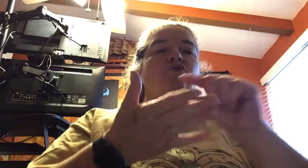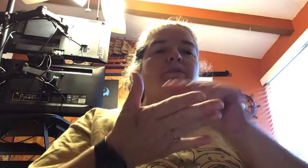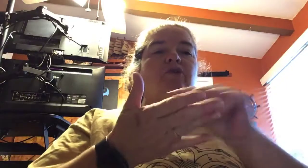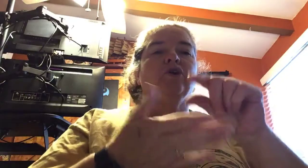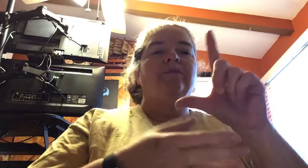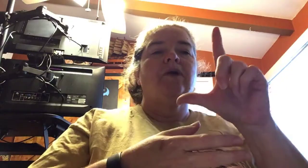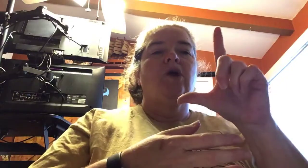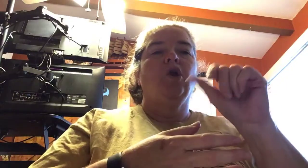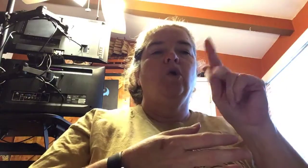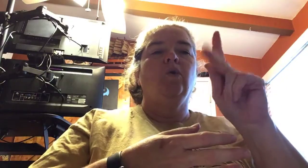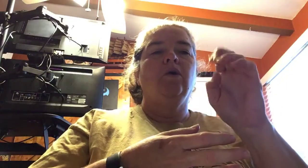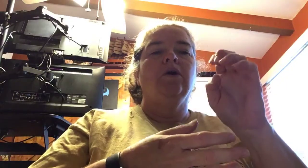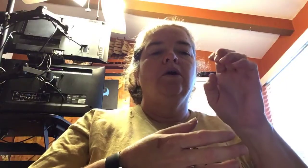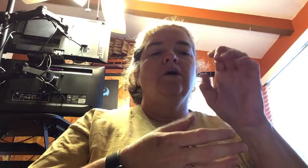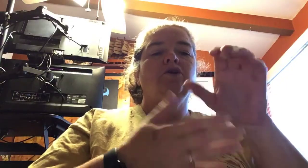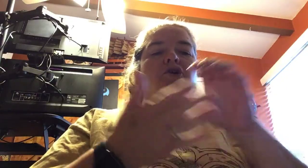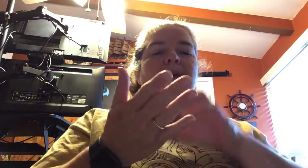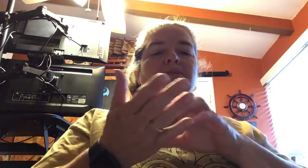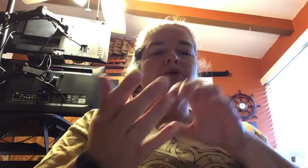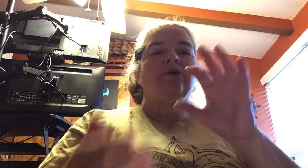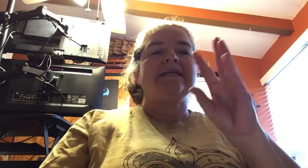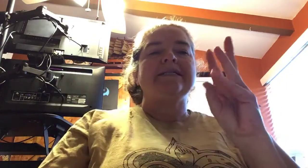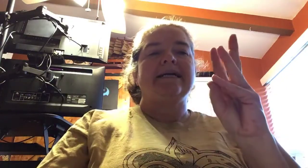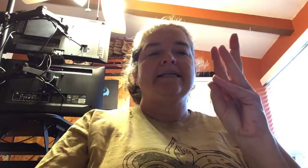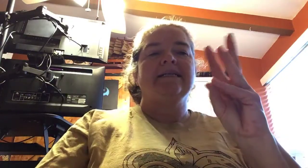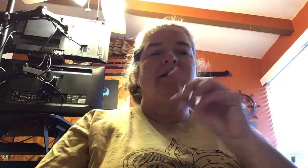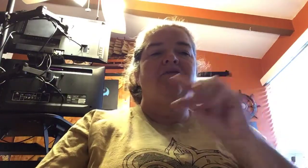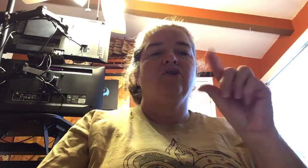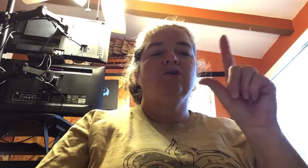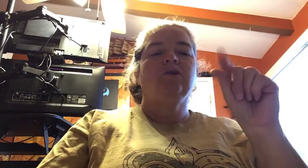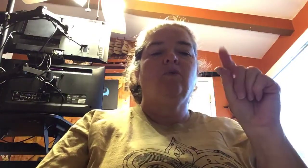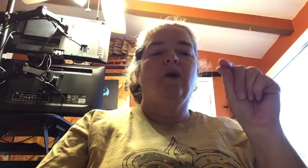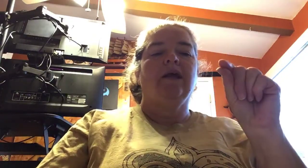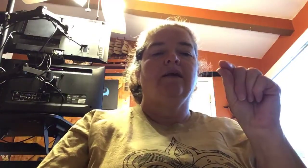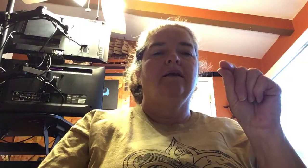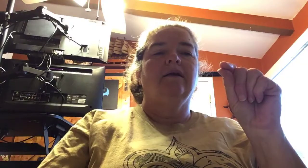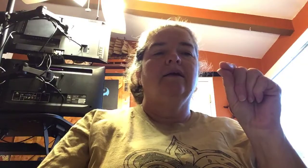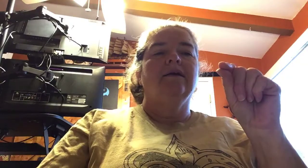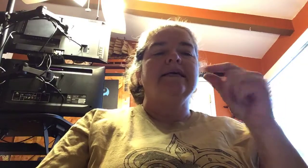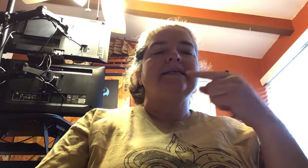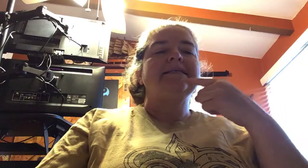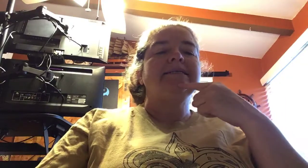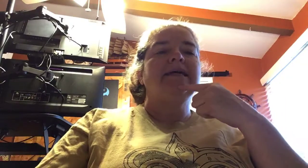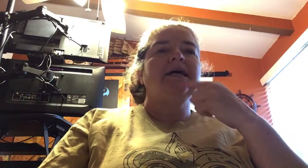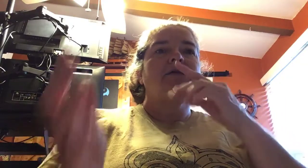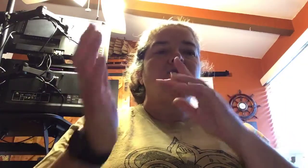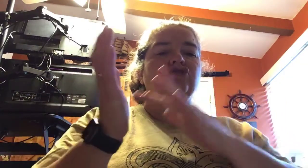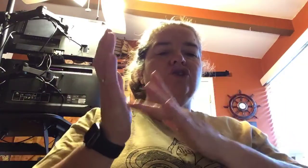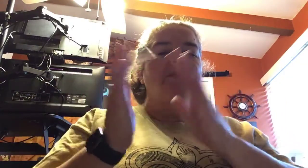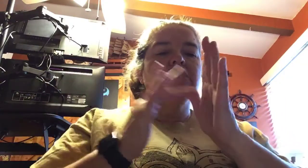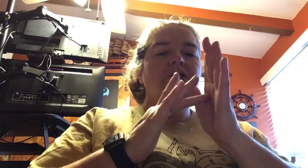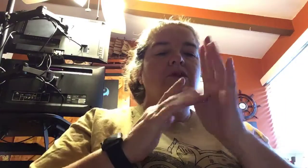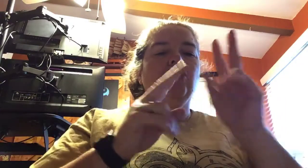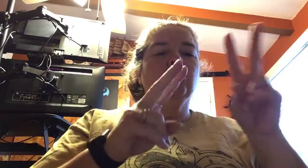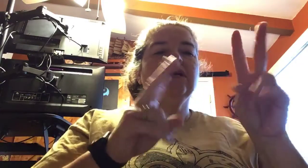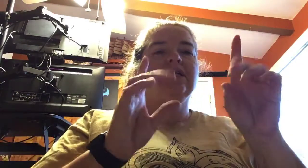Scripture, Luke, chapter 6, verse 20. It says, Jesus looked at the